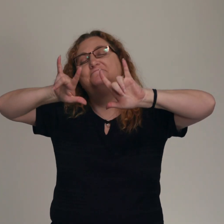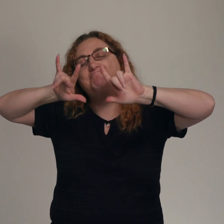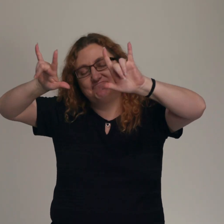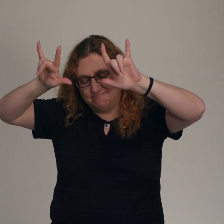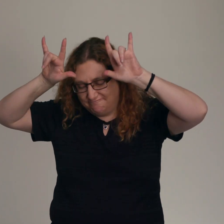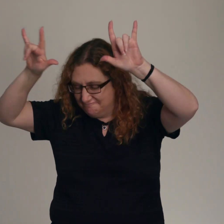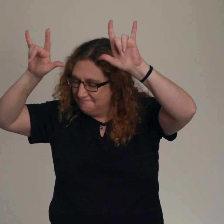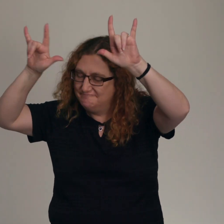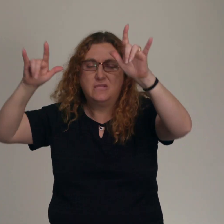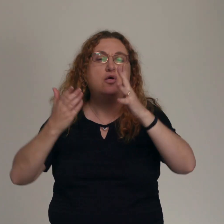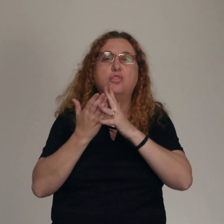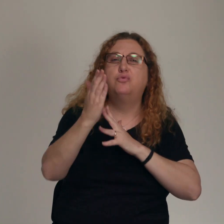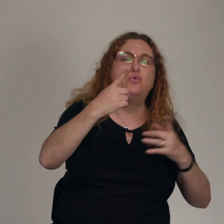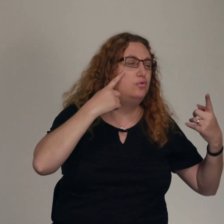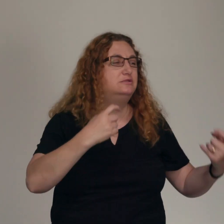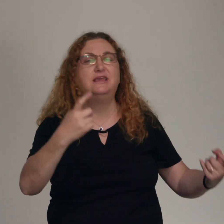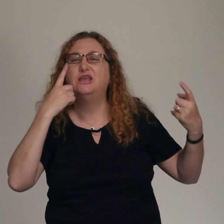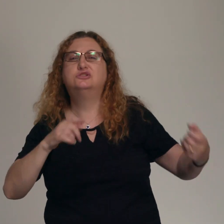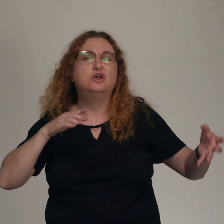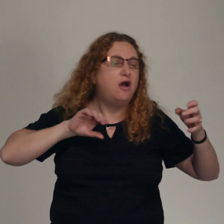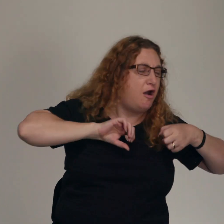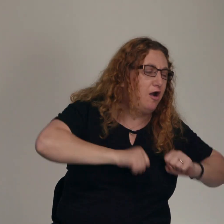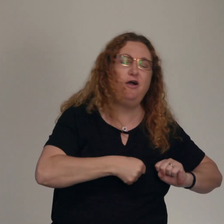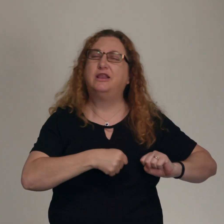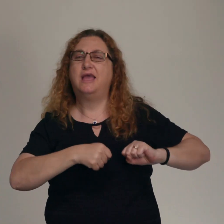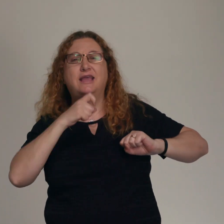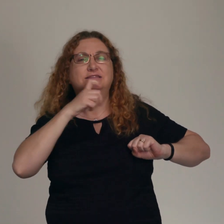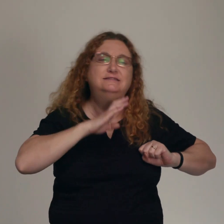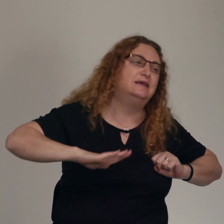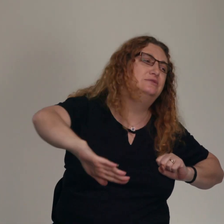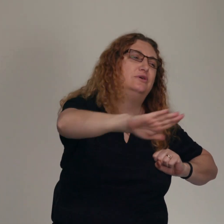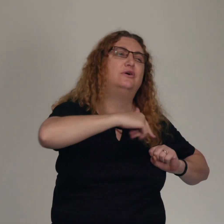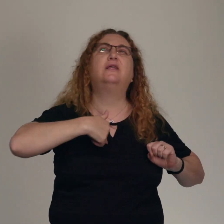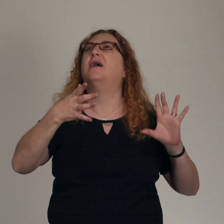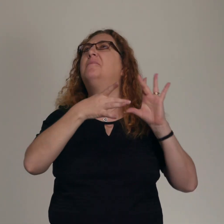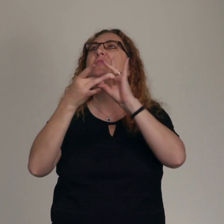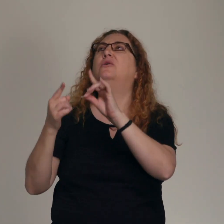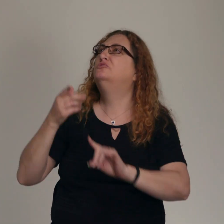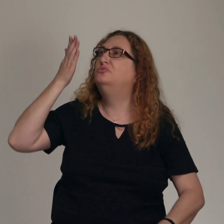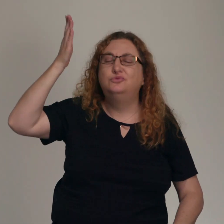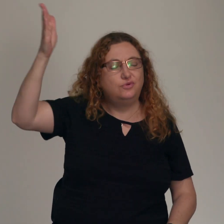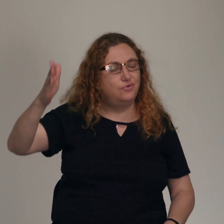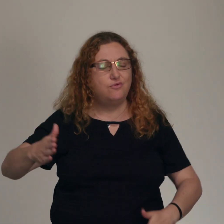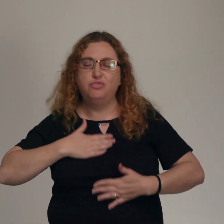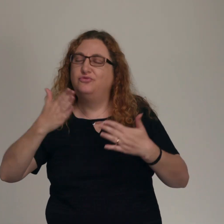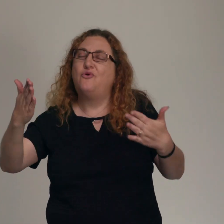in the tears in the heartache in the desert I'm yours in the joy in the